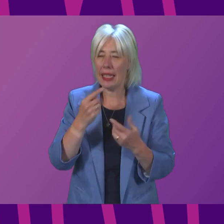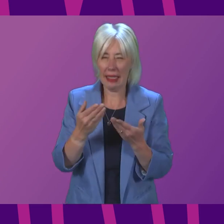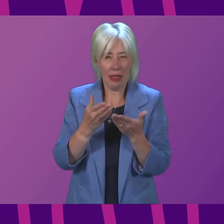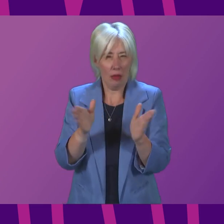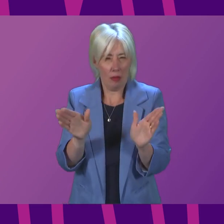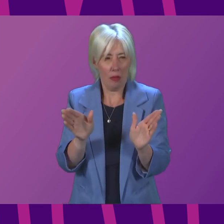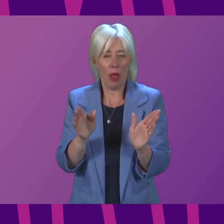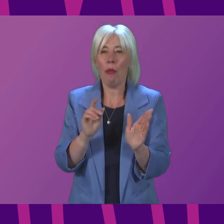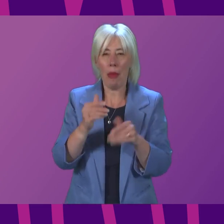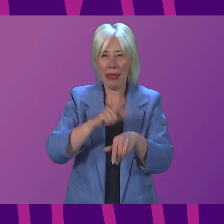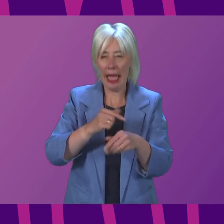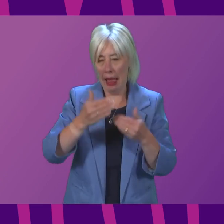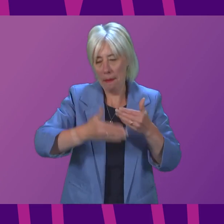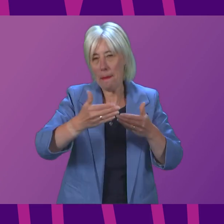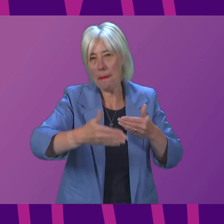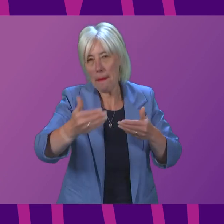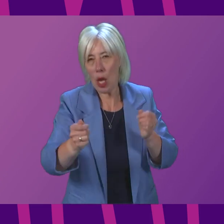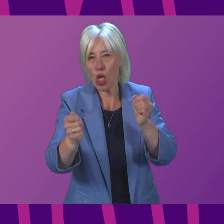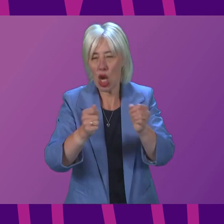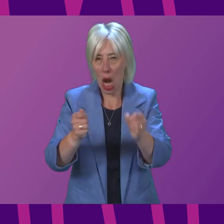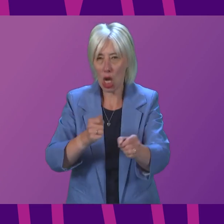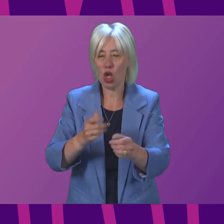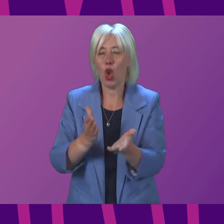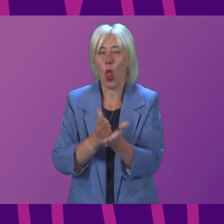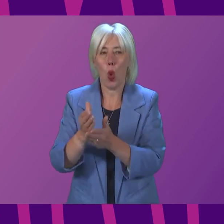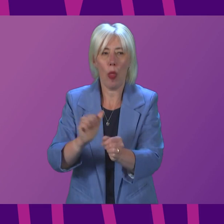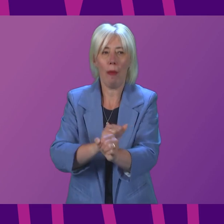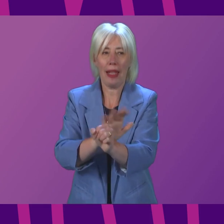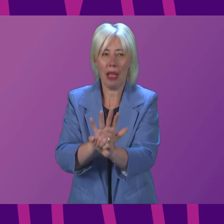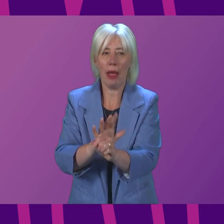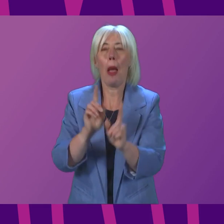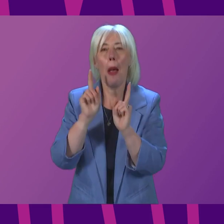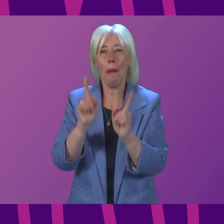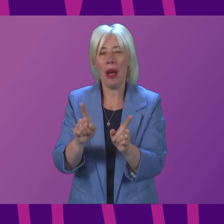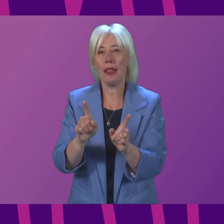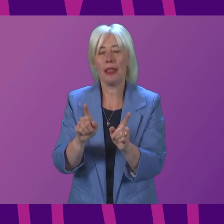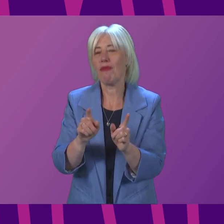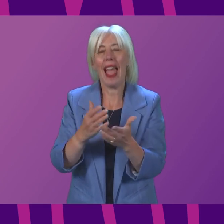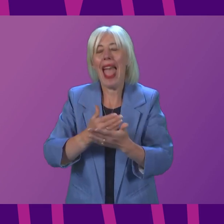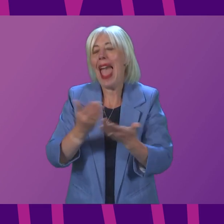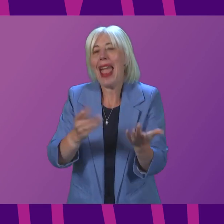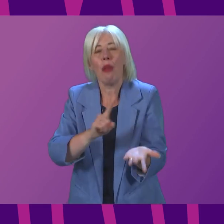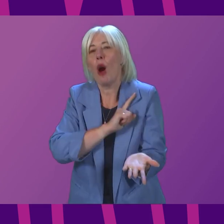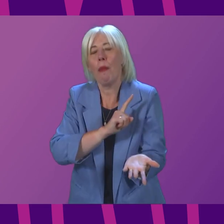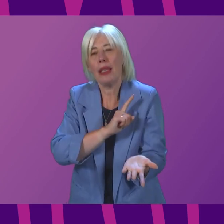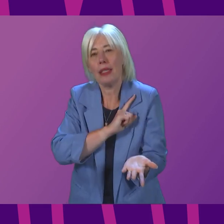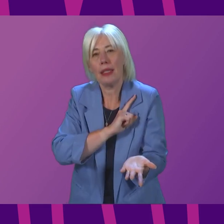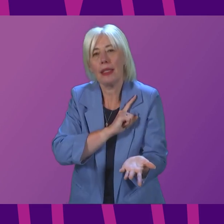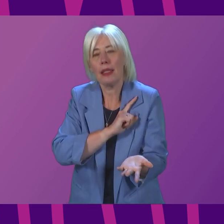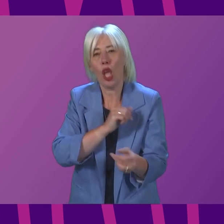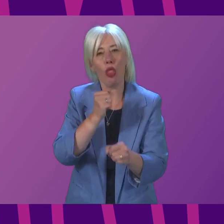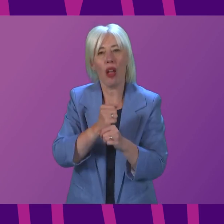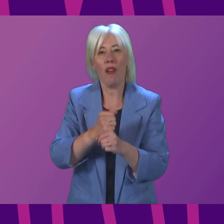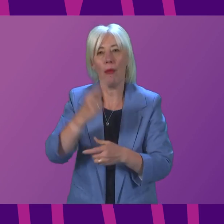now, but that may change over time depending on development of the pandemic. But for any purpose for which the Government is